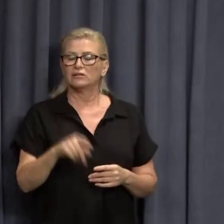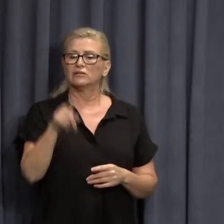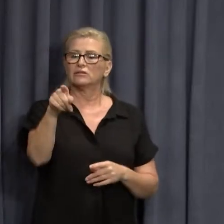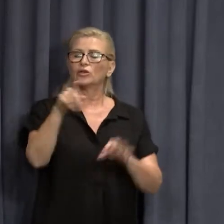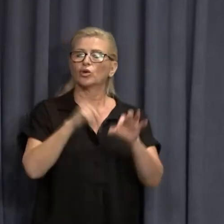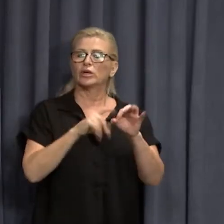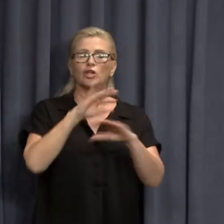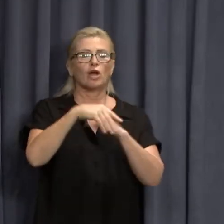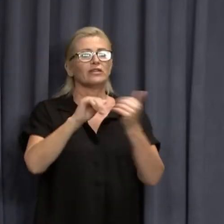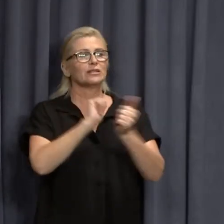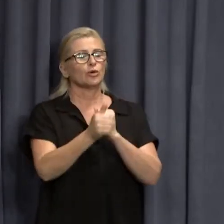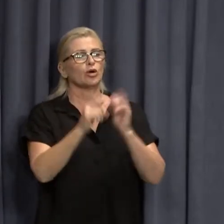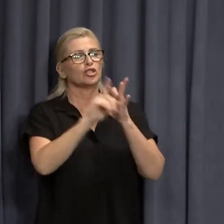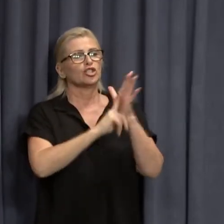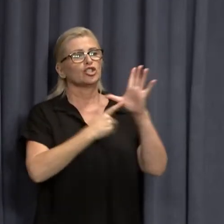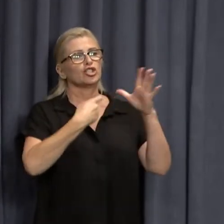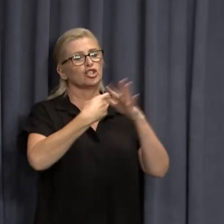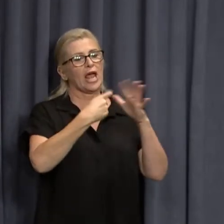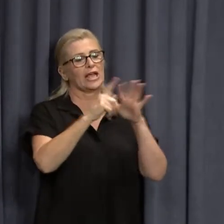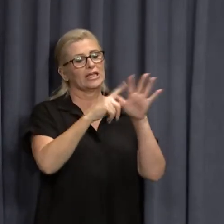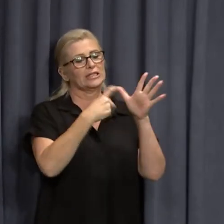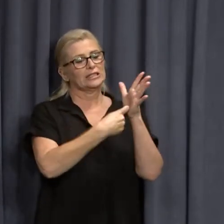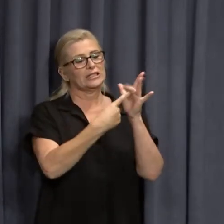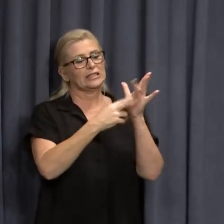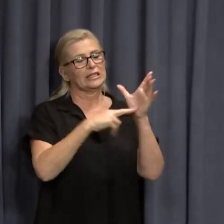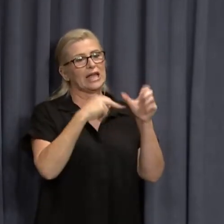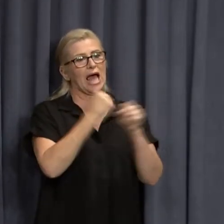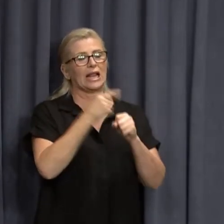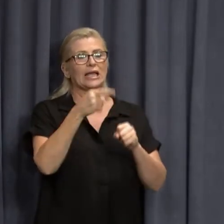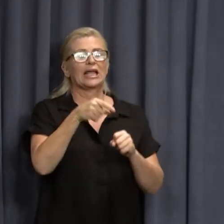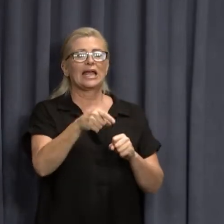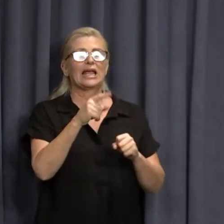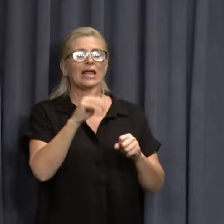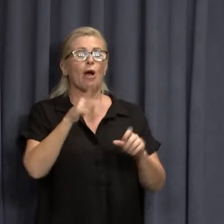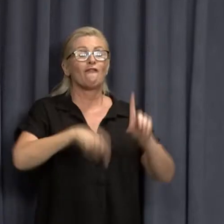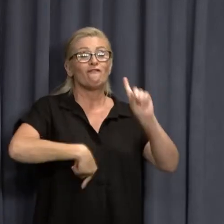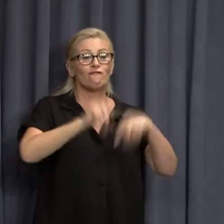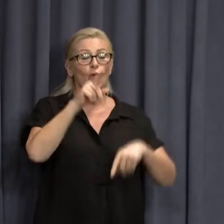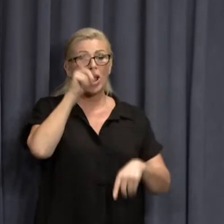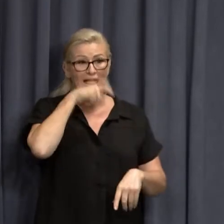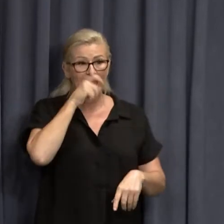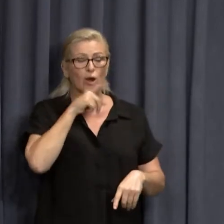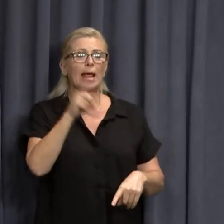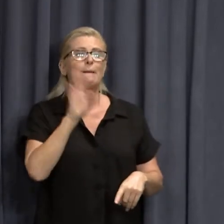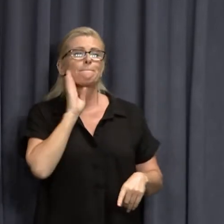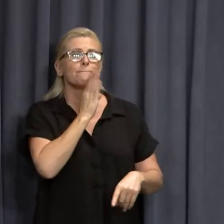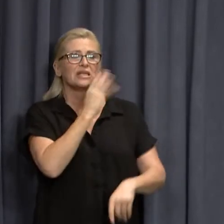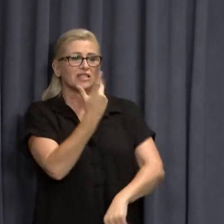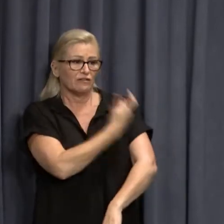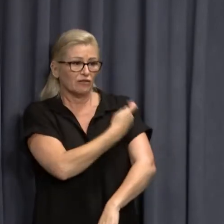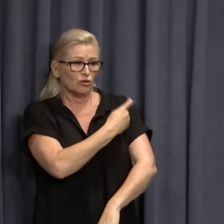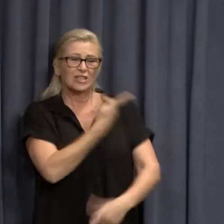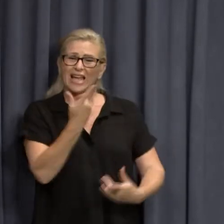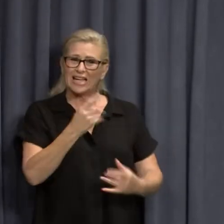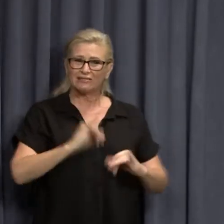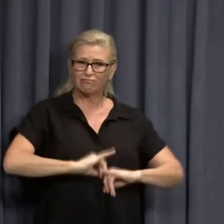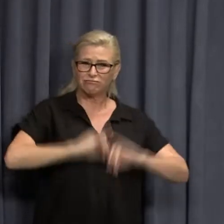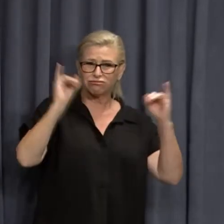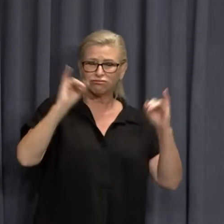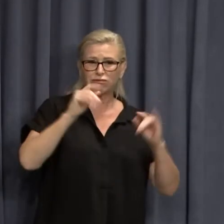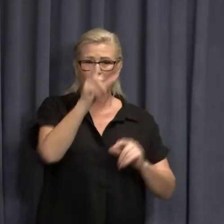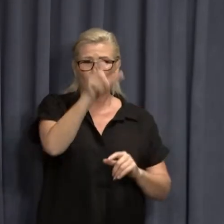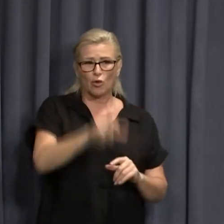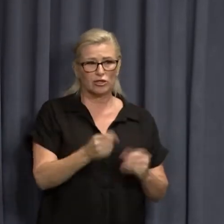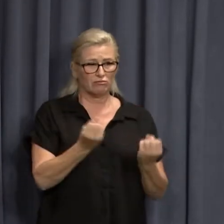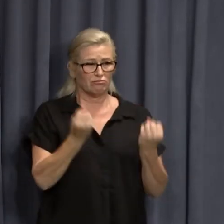mentioned Jack Darling. He's a high profile player for the Eagles. He's missed the AFL vaccine mandate. Is it damaging that there's someone like that who hasn't had the